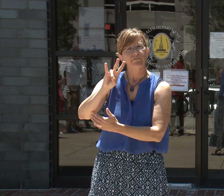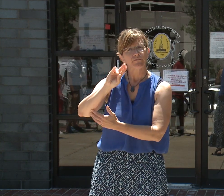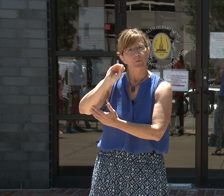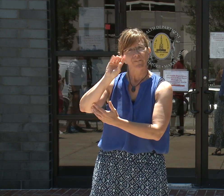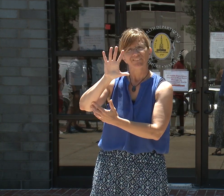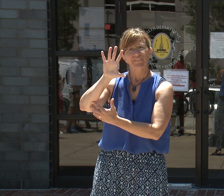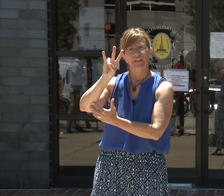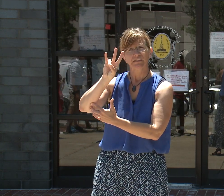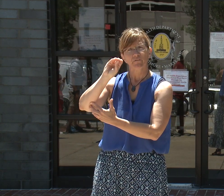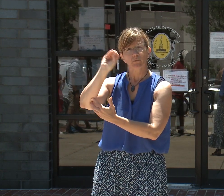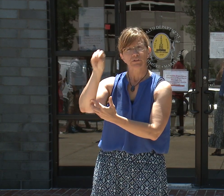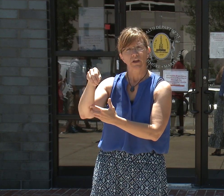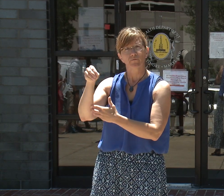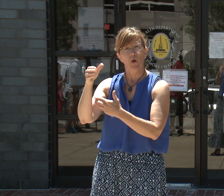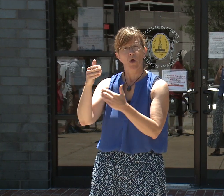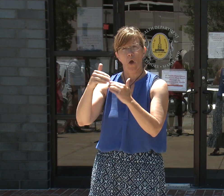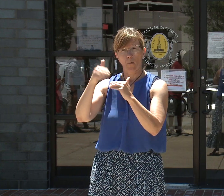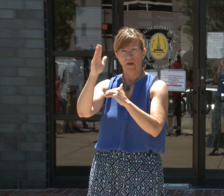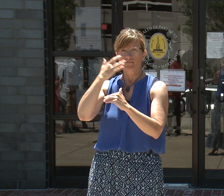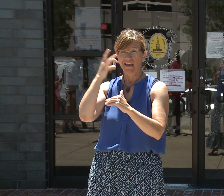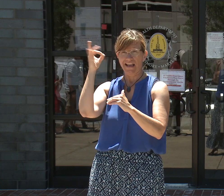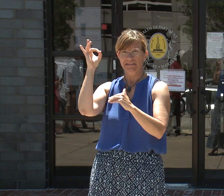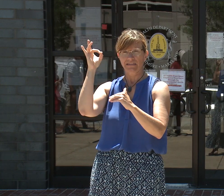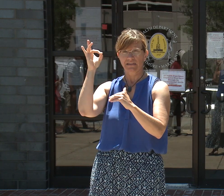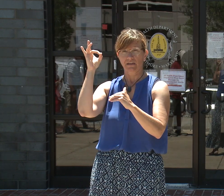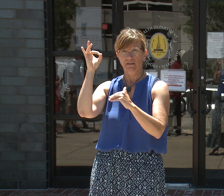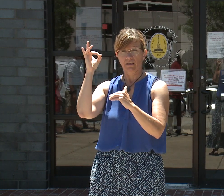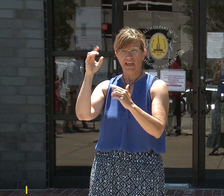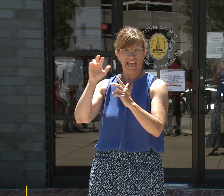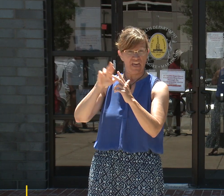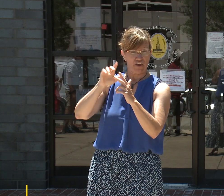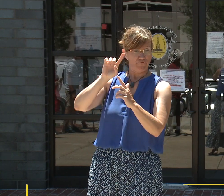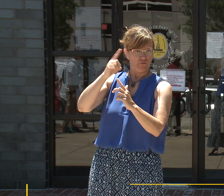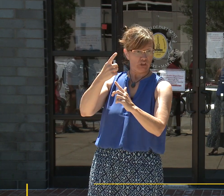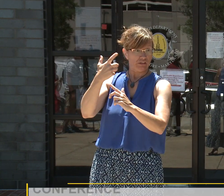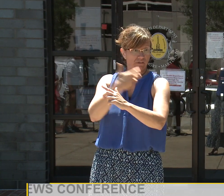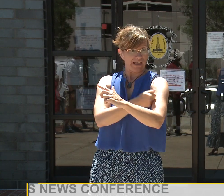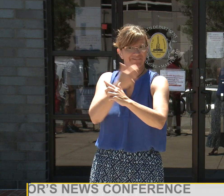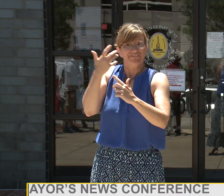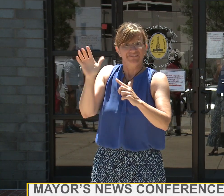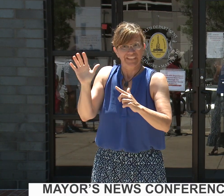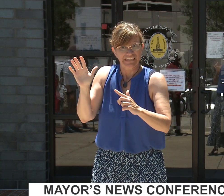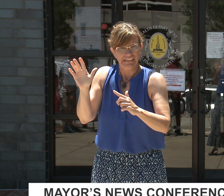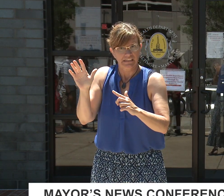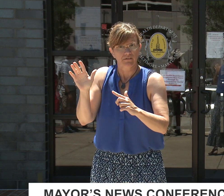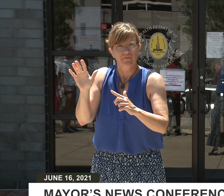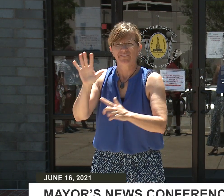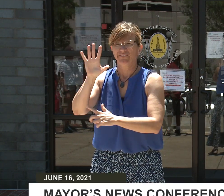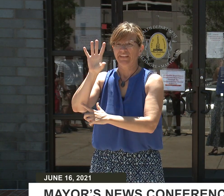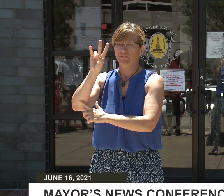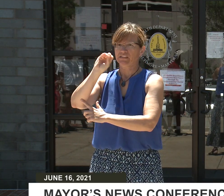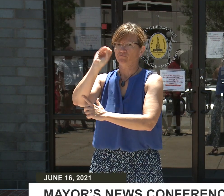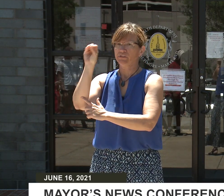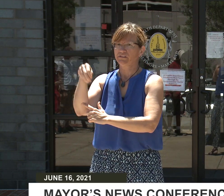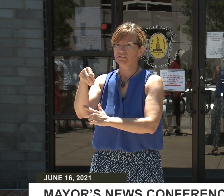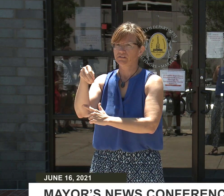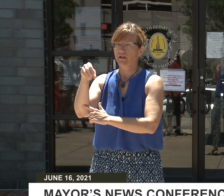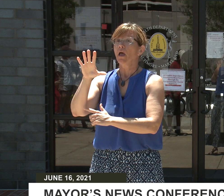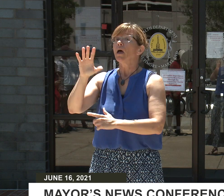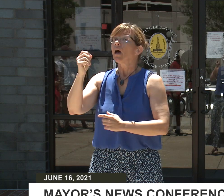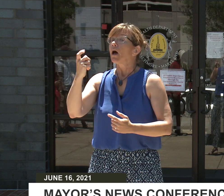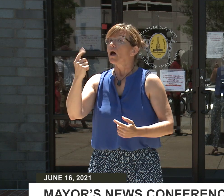have been vaccinated with either a first or a single dose of vaccine, while 50 percent of Baltimore City adults are fully